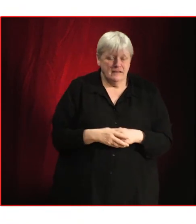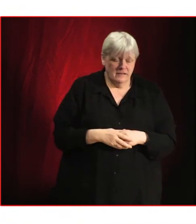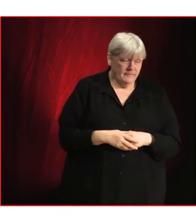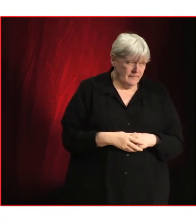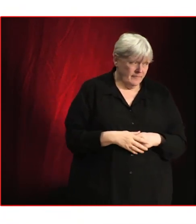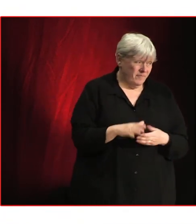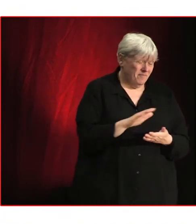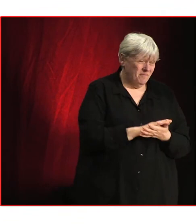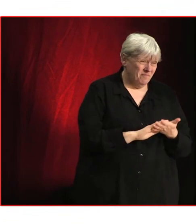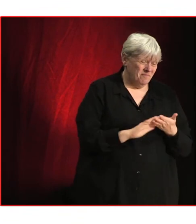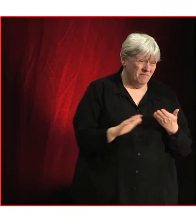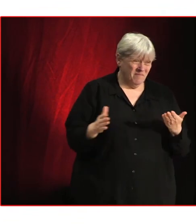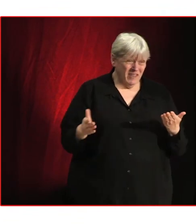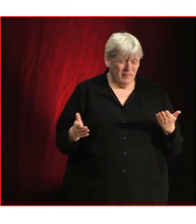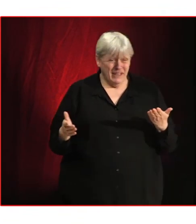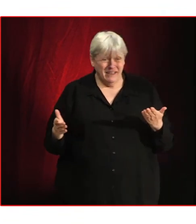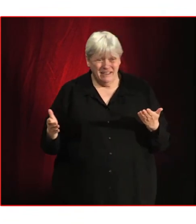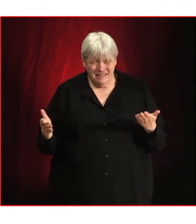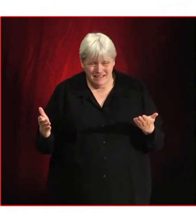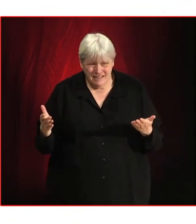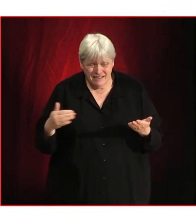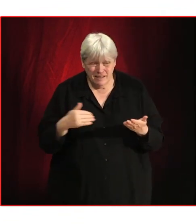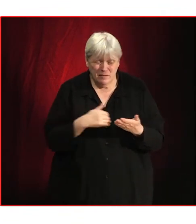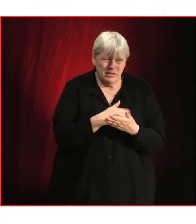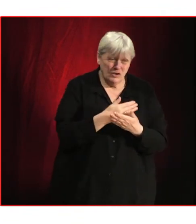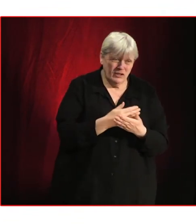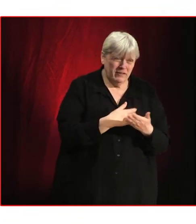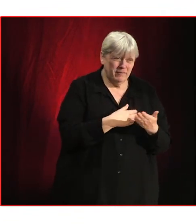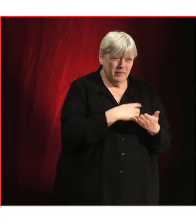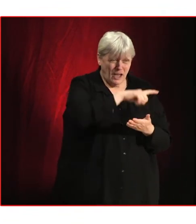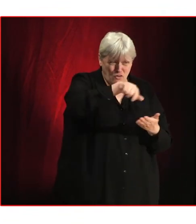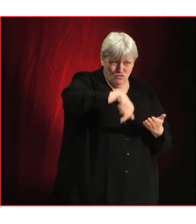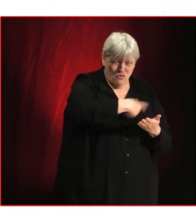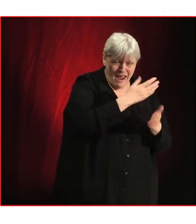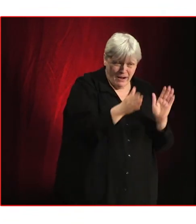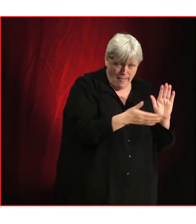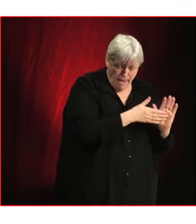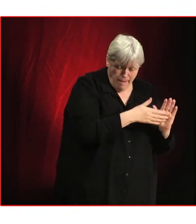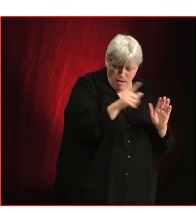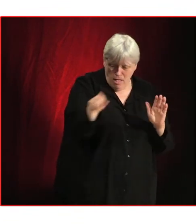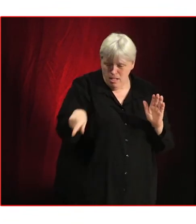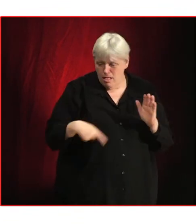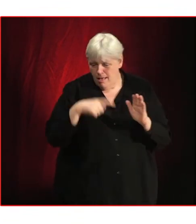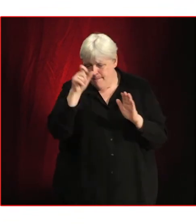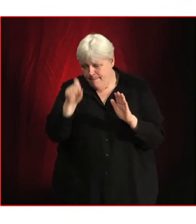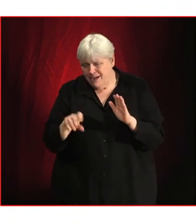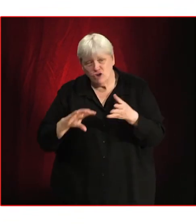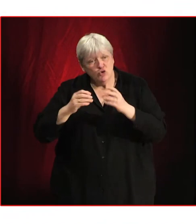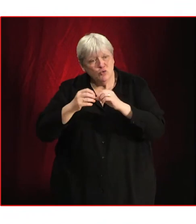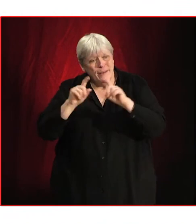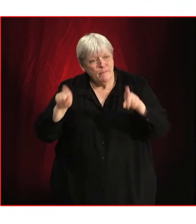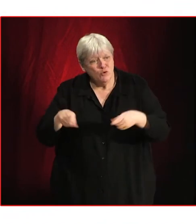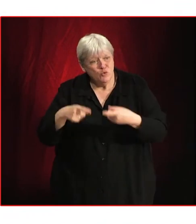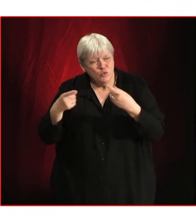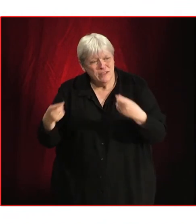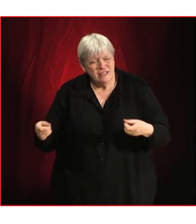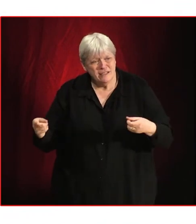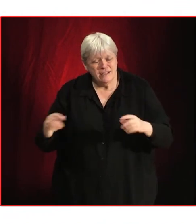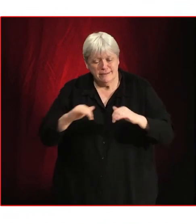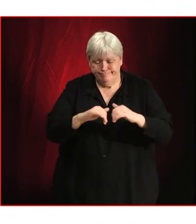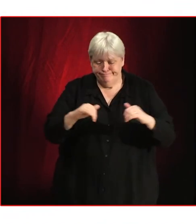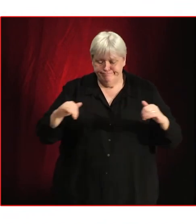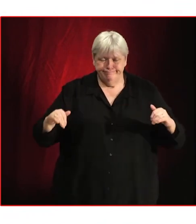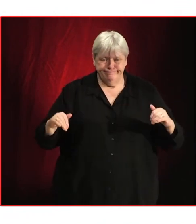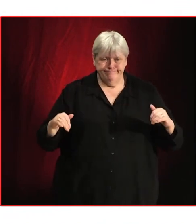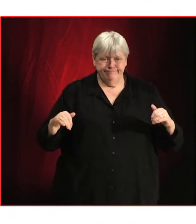split between rights holders, so it's split between the record labels and then the musicians who create the music. That's if you have a record